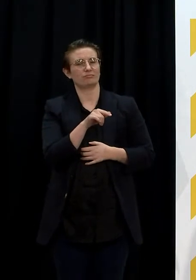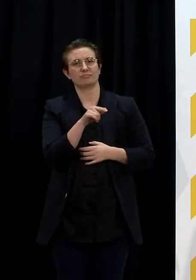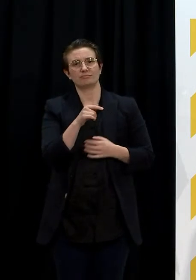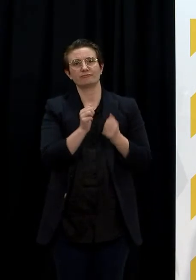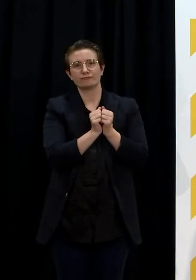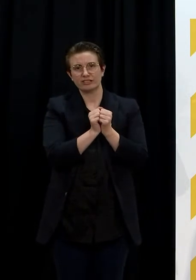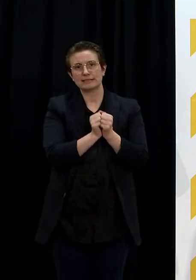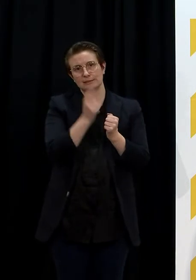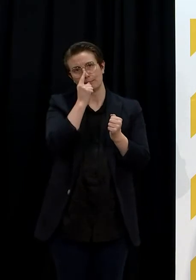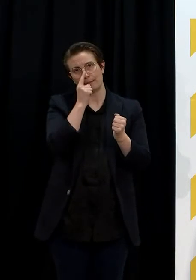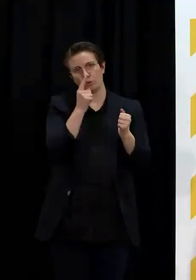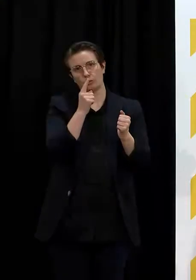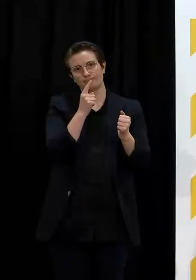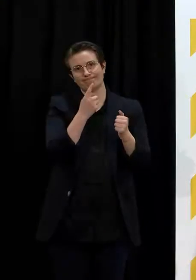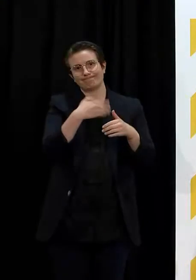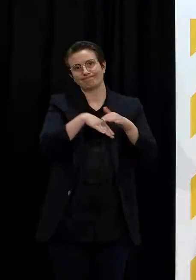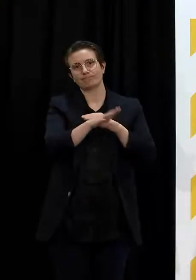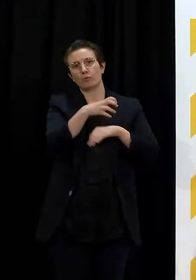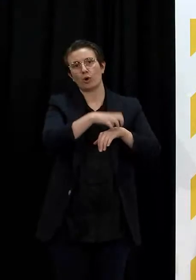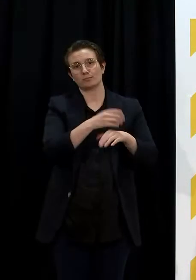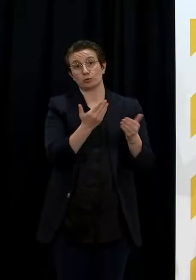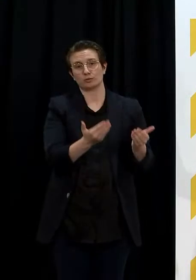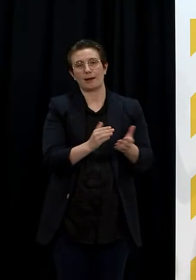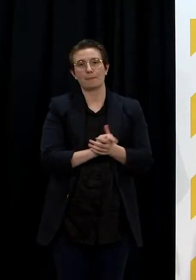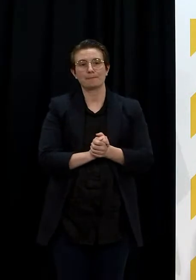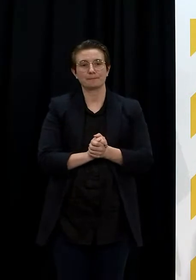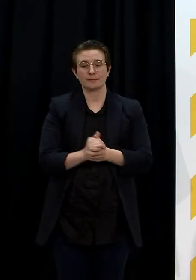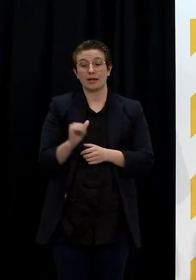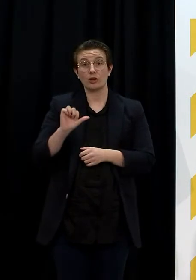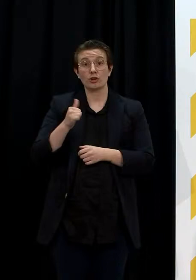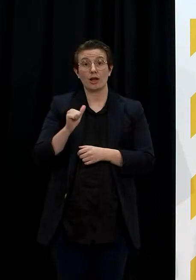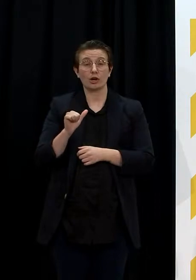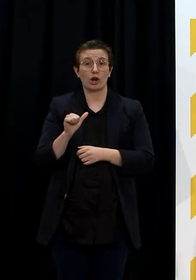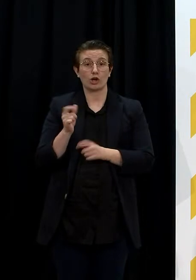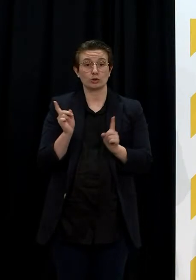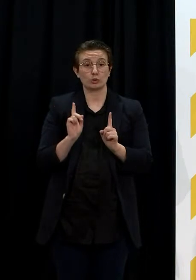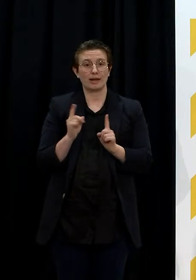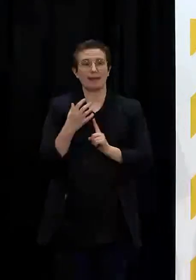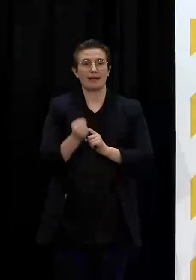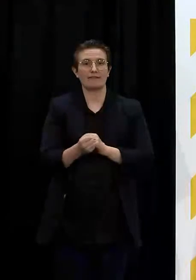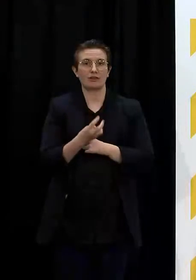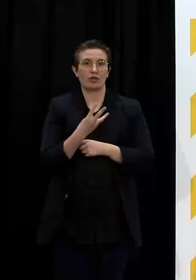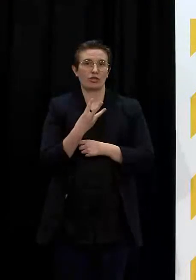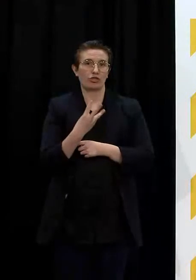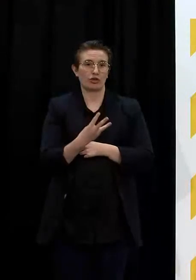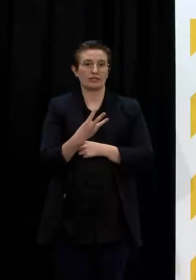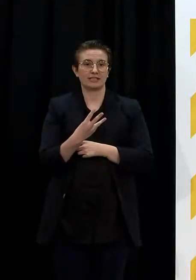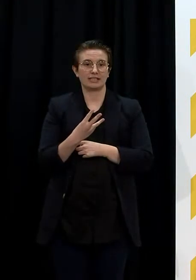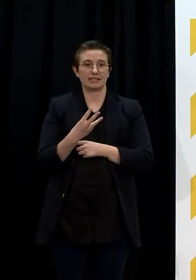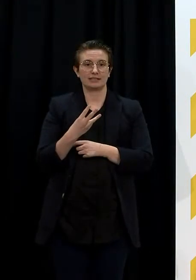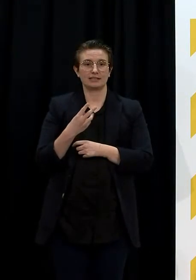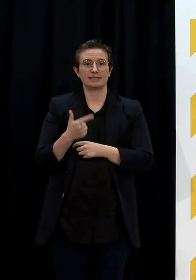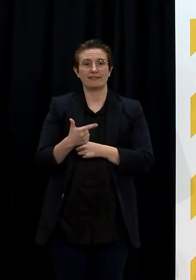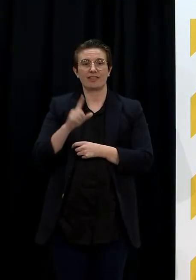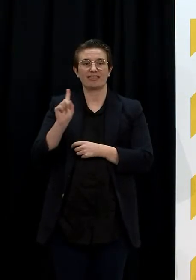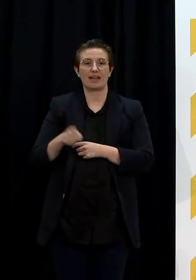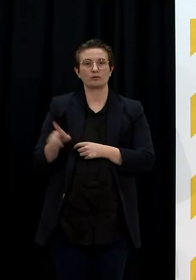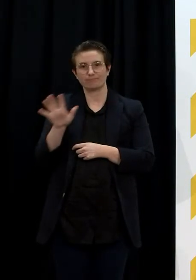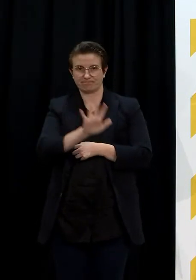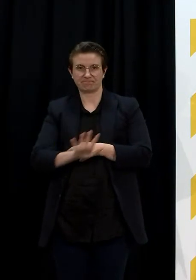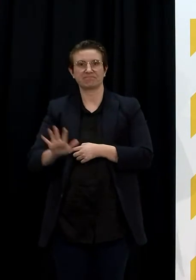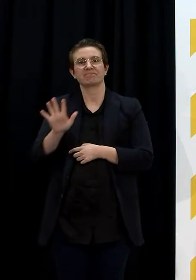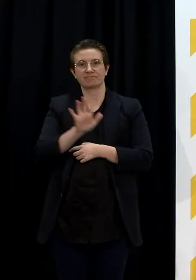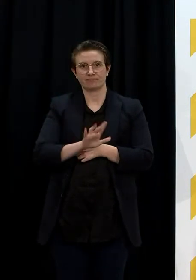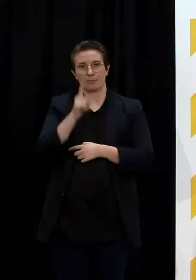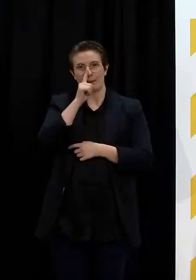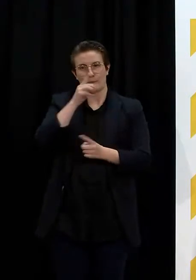As of 9am today, we had 37,359 individual contacts formally identified and in our national